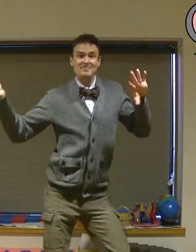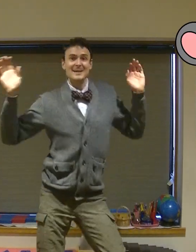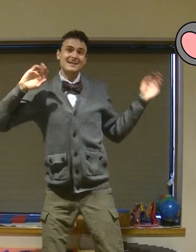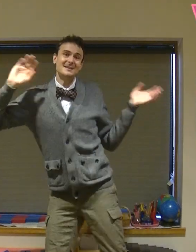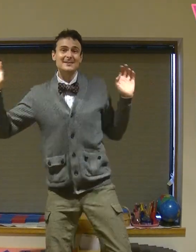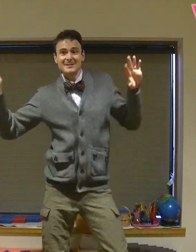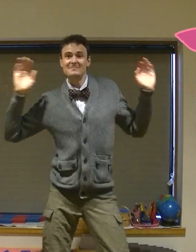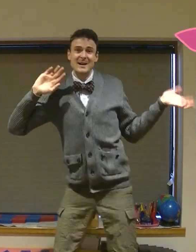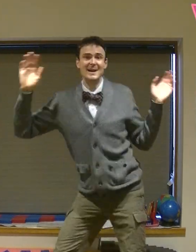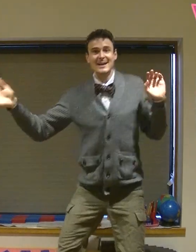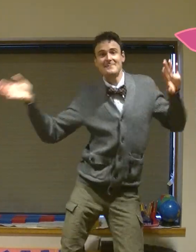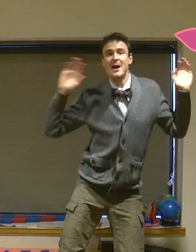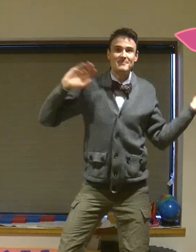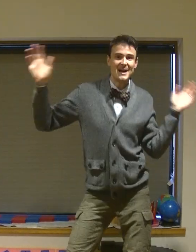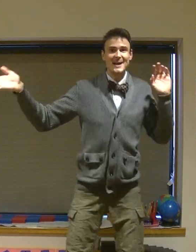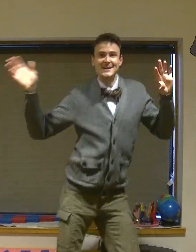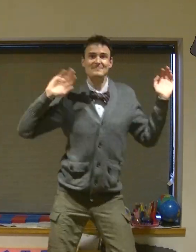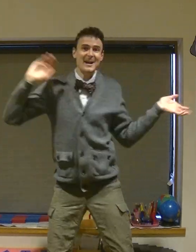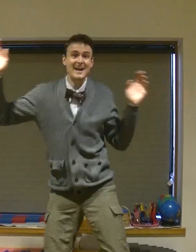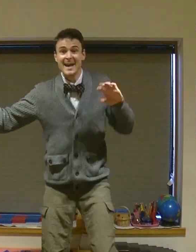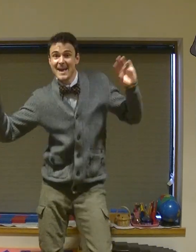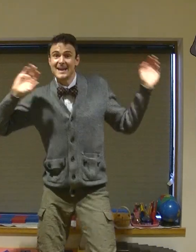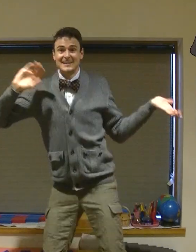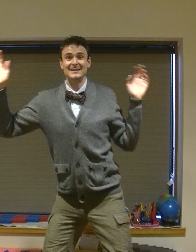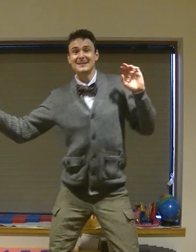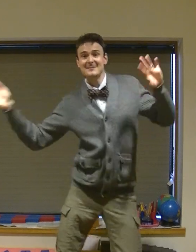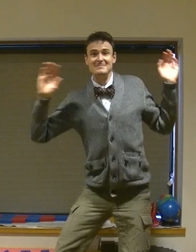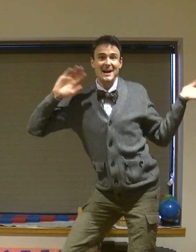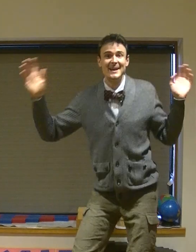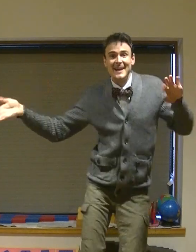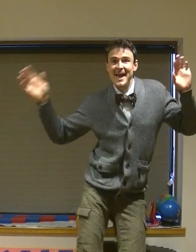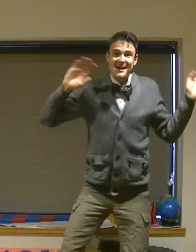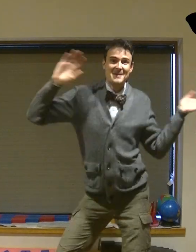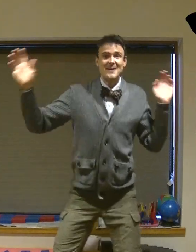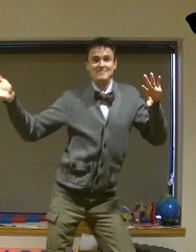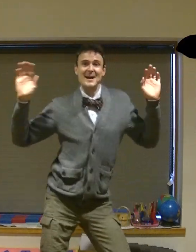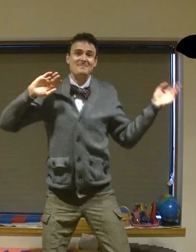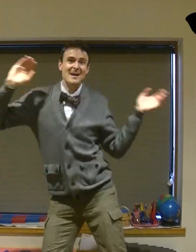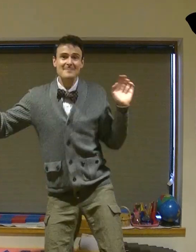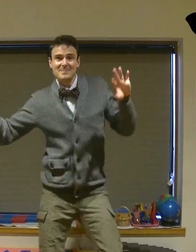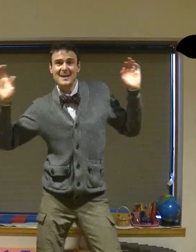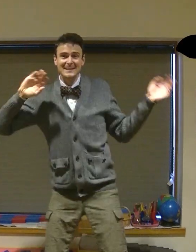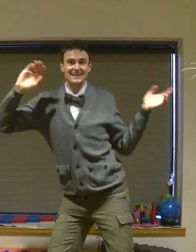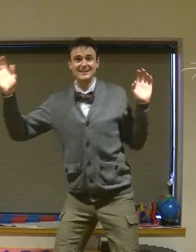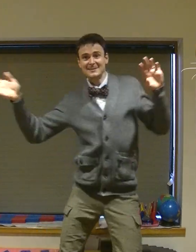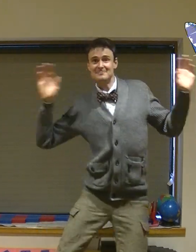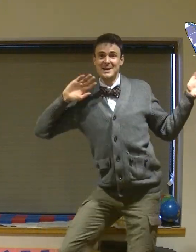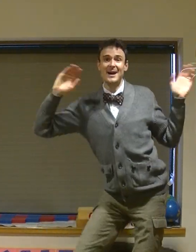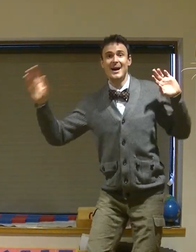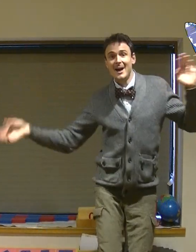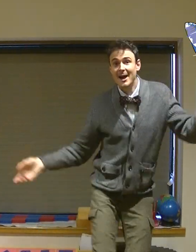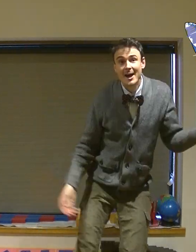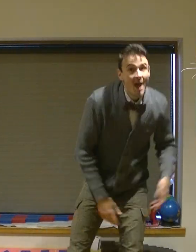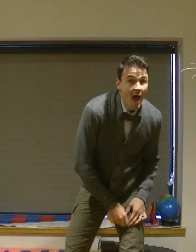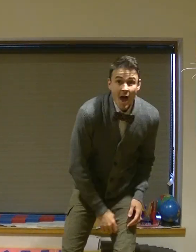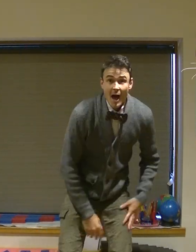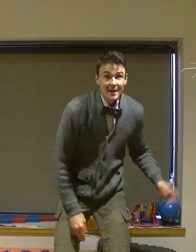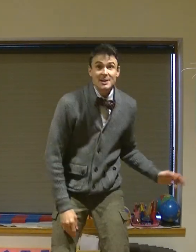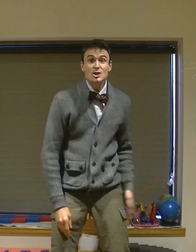bye bye goodbye! Bye bye bye bye goodbye! I can